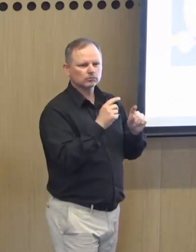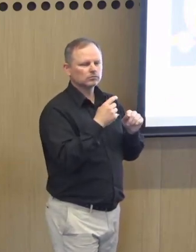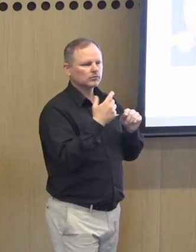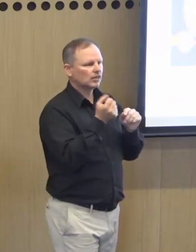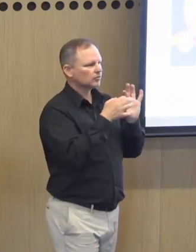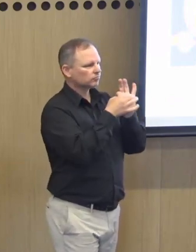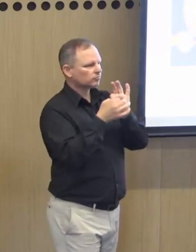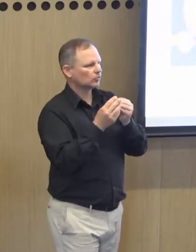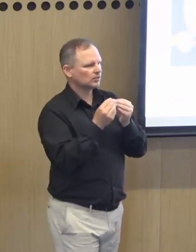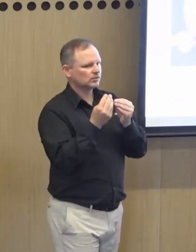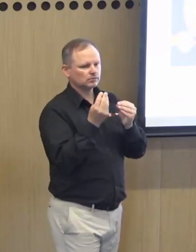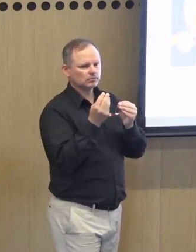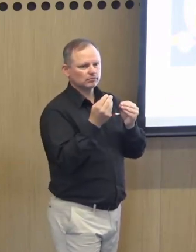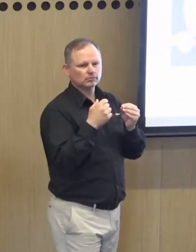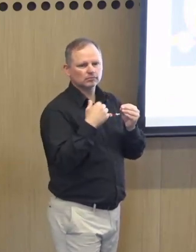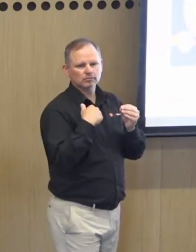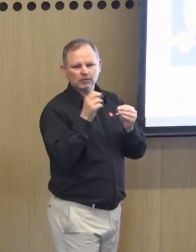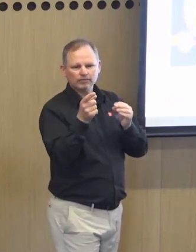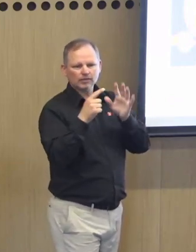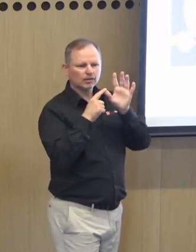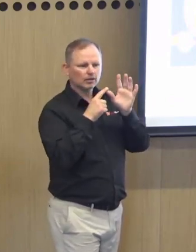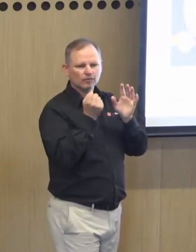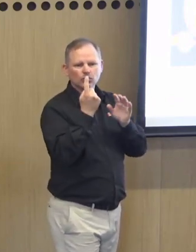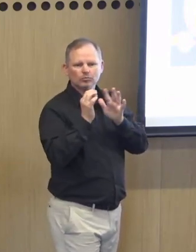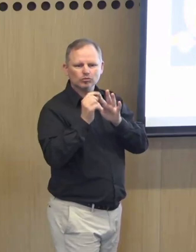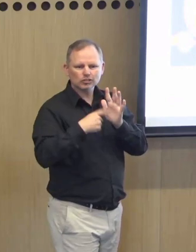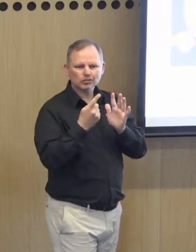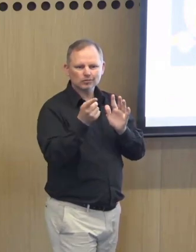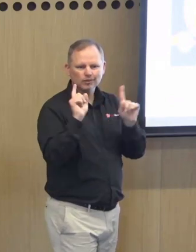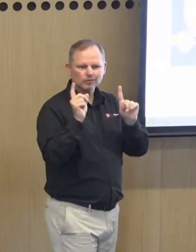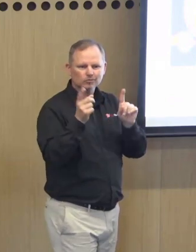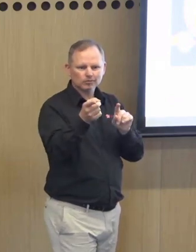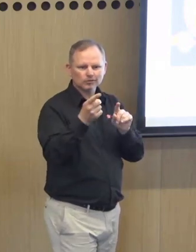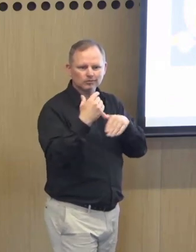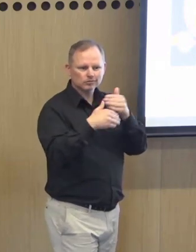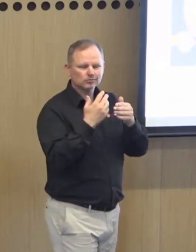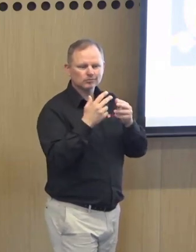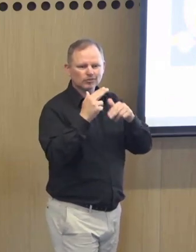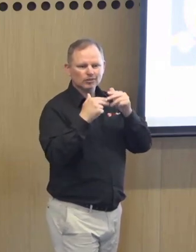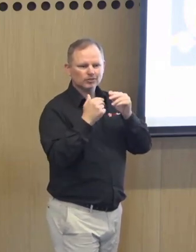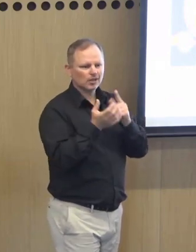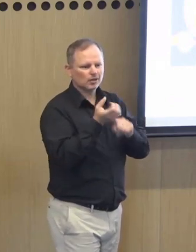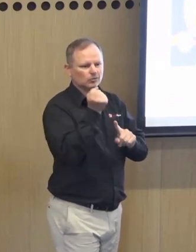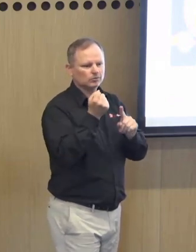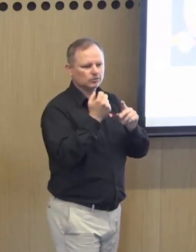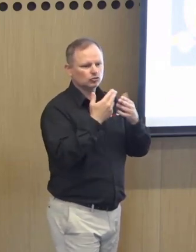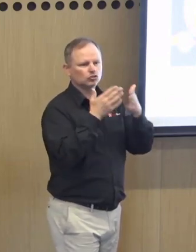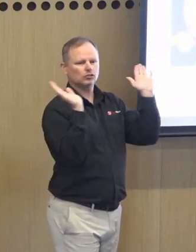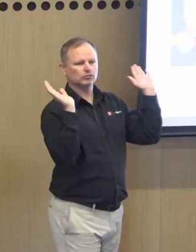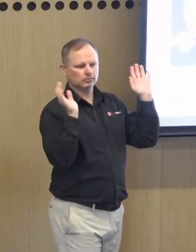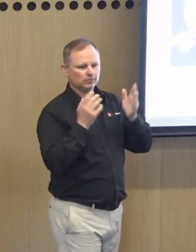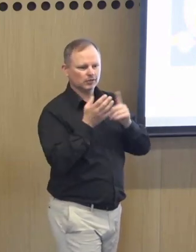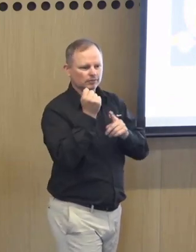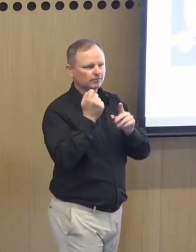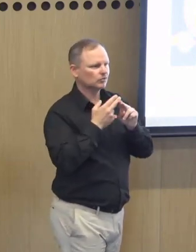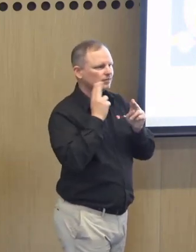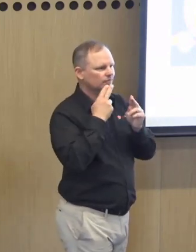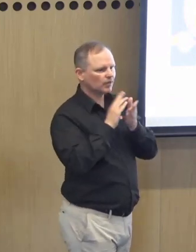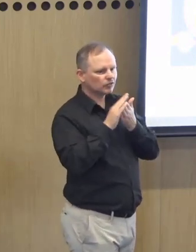evaluations uh linked with um the project that i think amy's working on as well developing some outcomes just in the general space